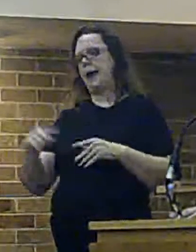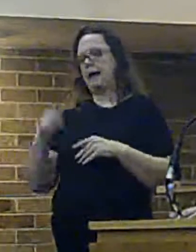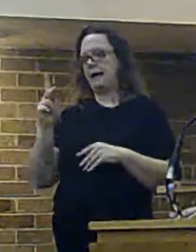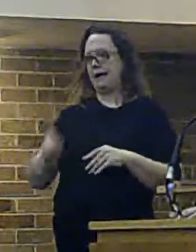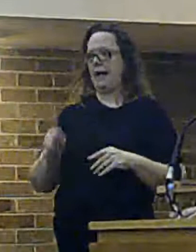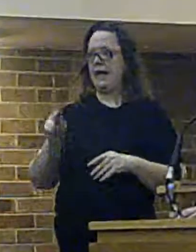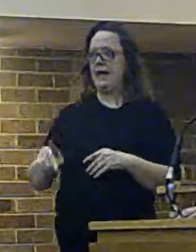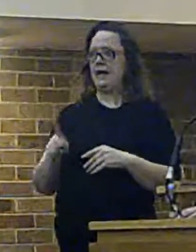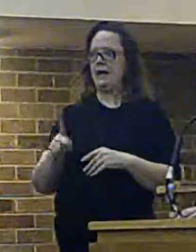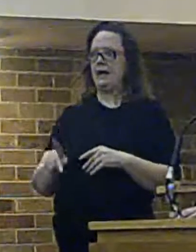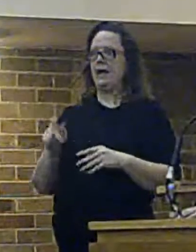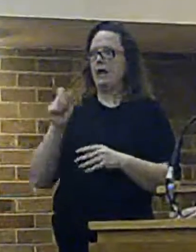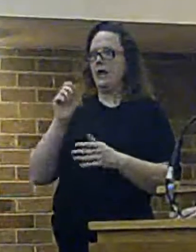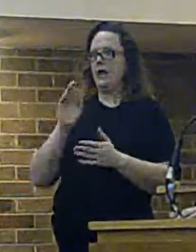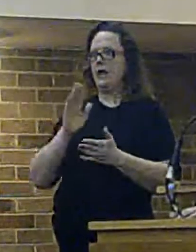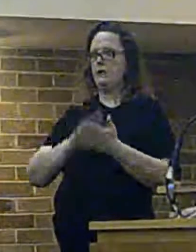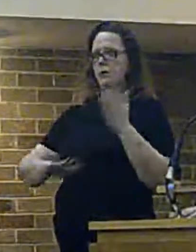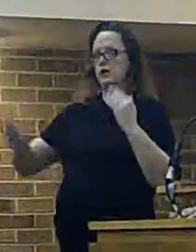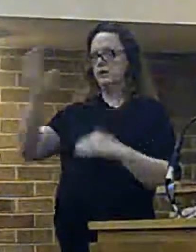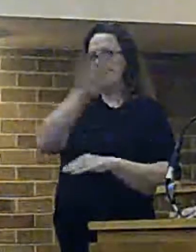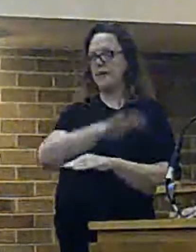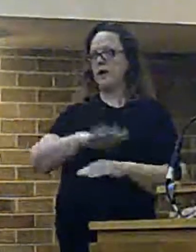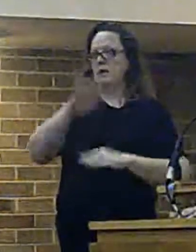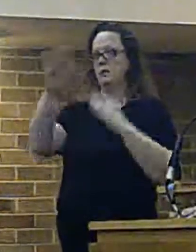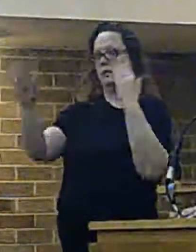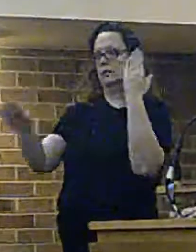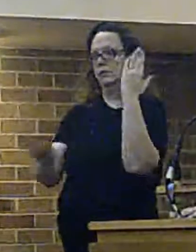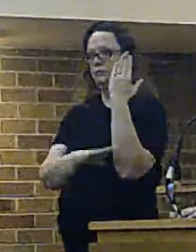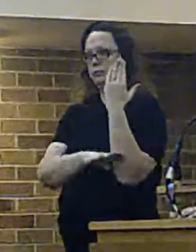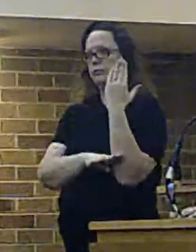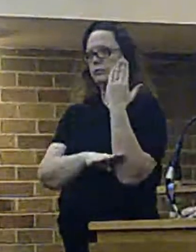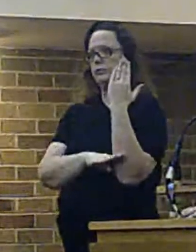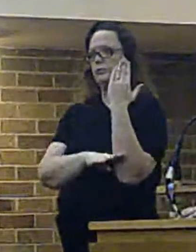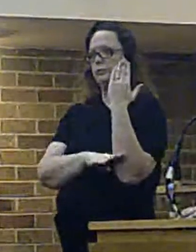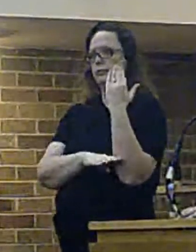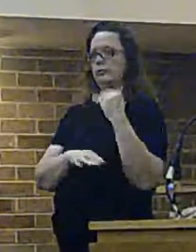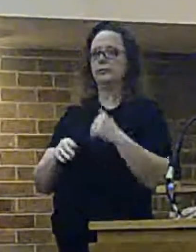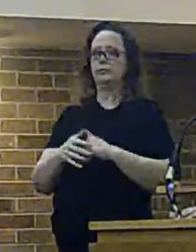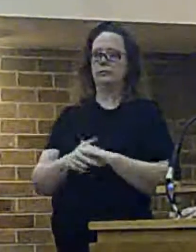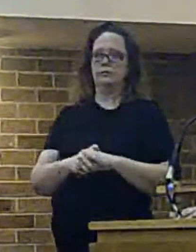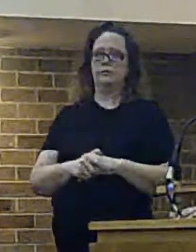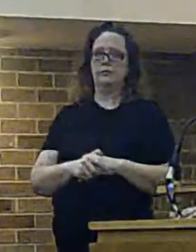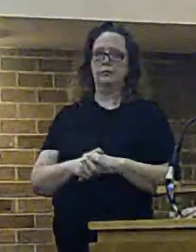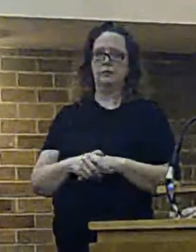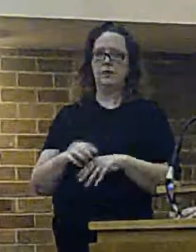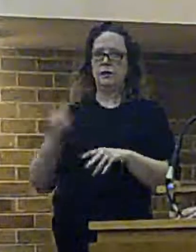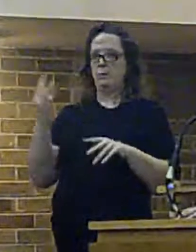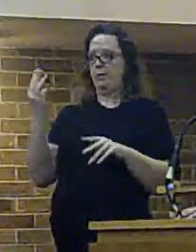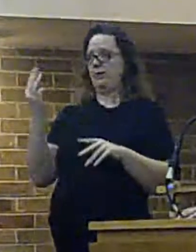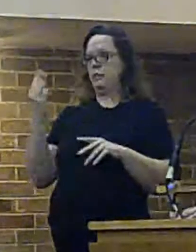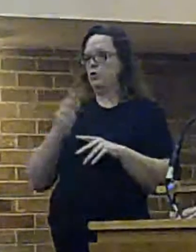appliances across Merseyside fell to a predetermined point. That would be 13 fire engines.